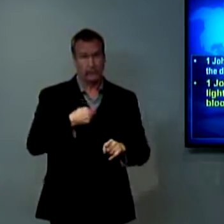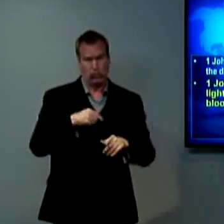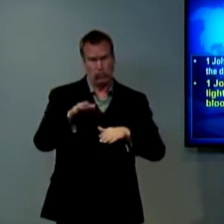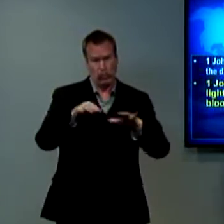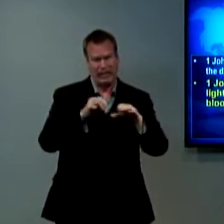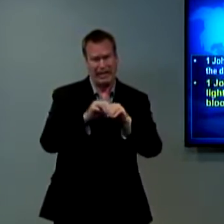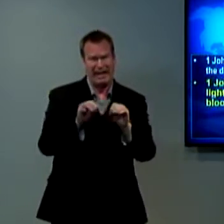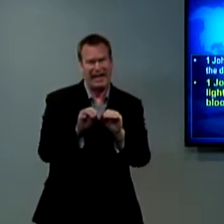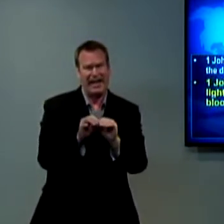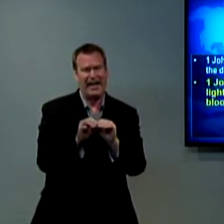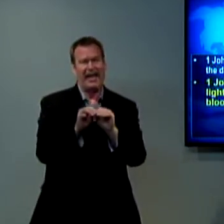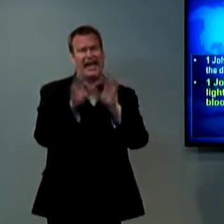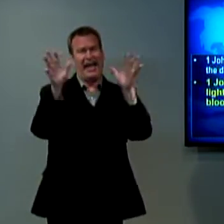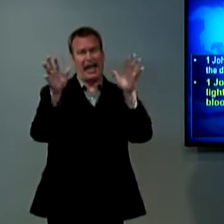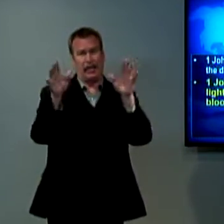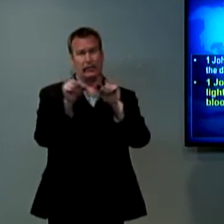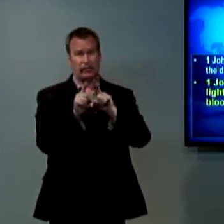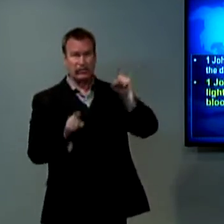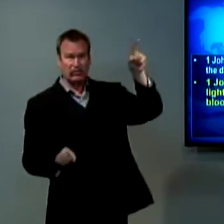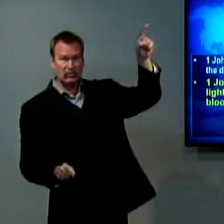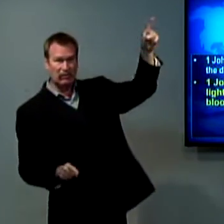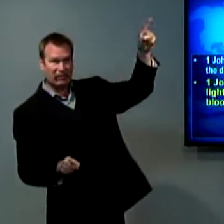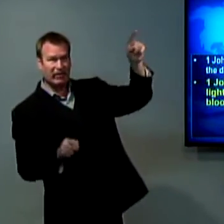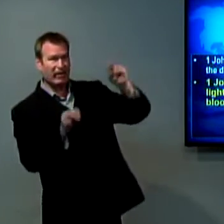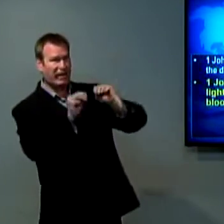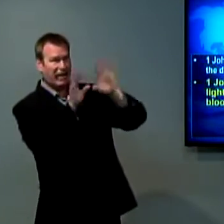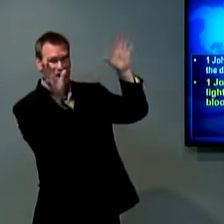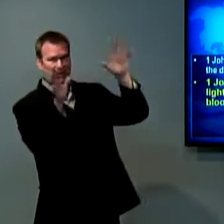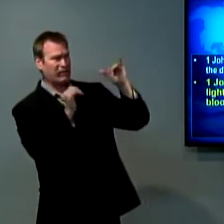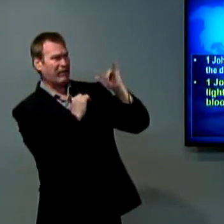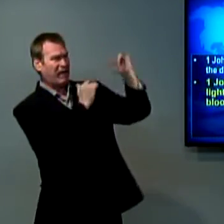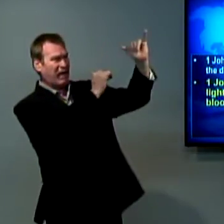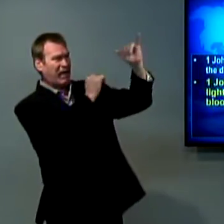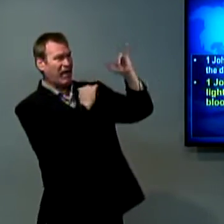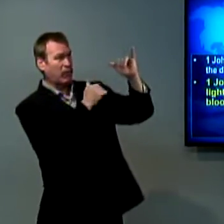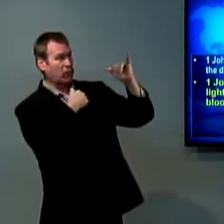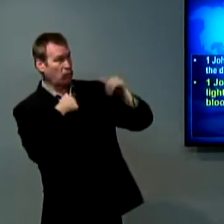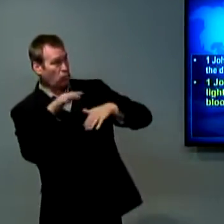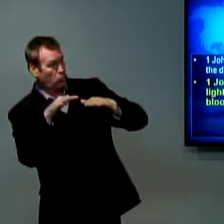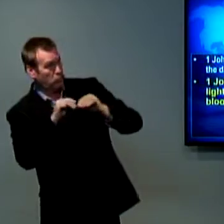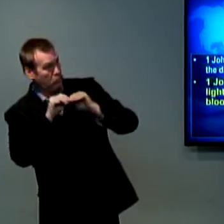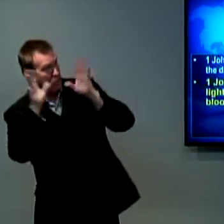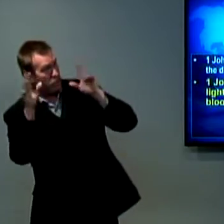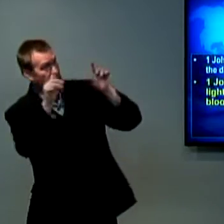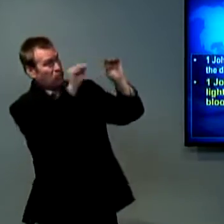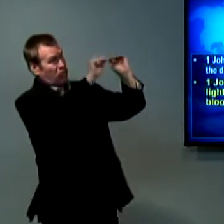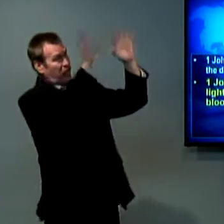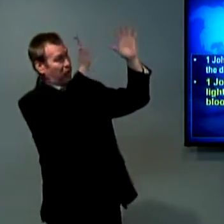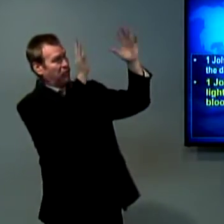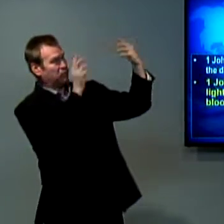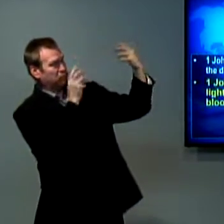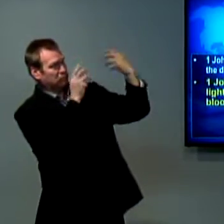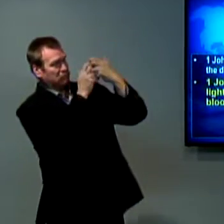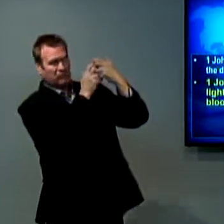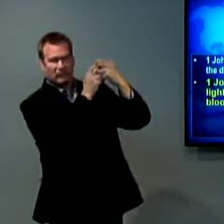we walk in the light as he is in the light, just like Jesus Christ, we walk in the light just as he's in the light.